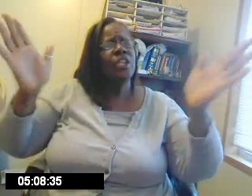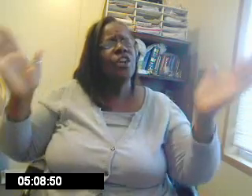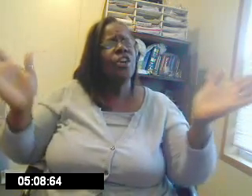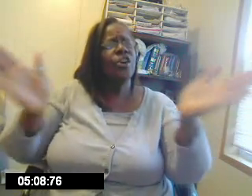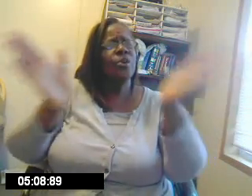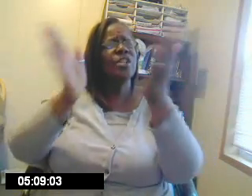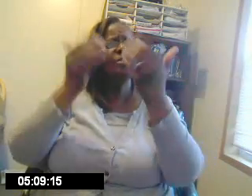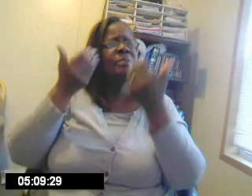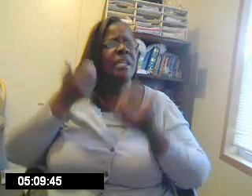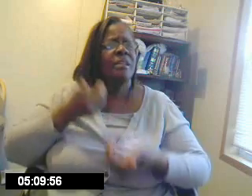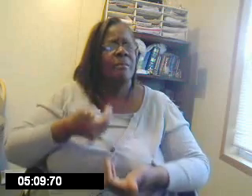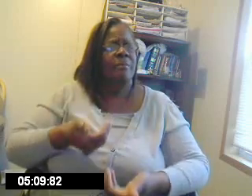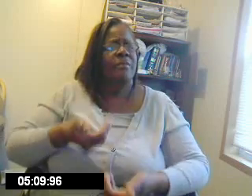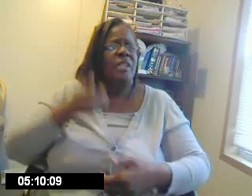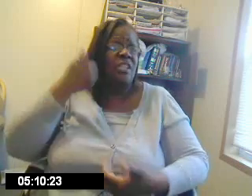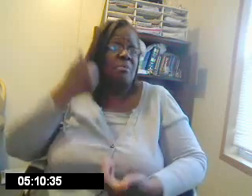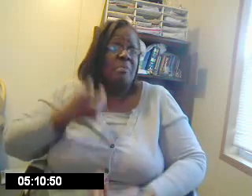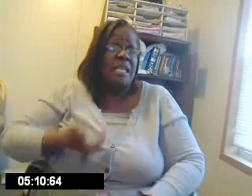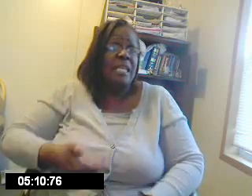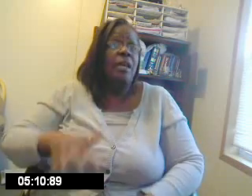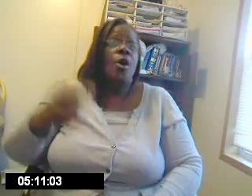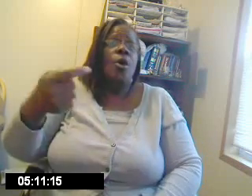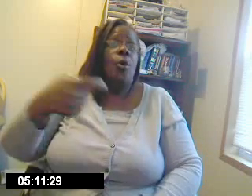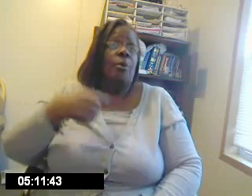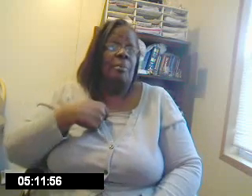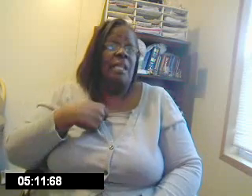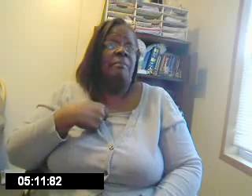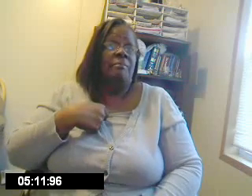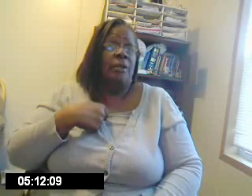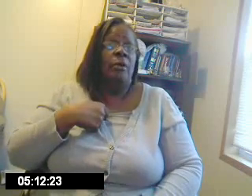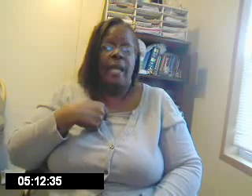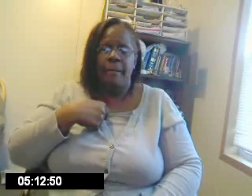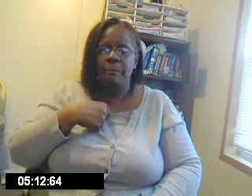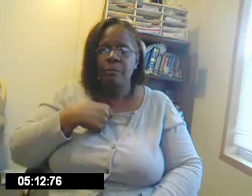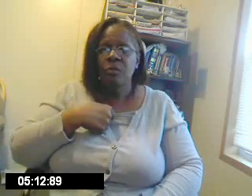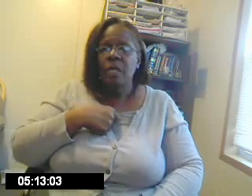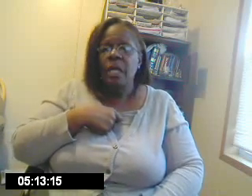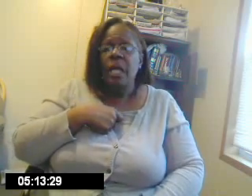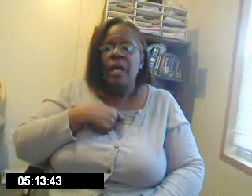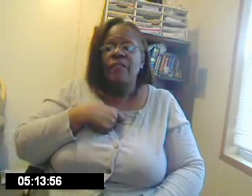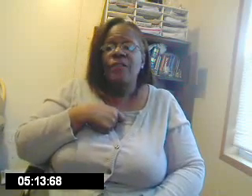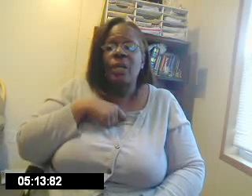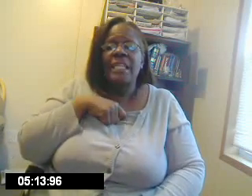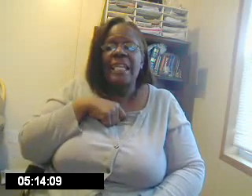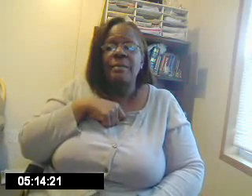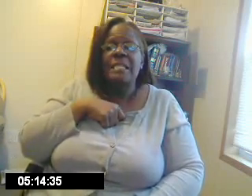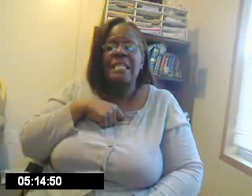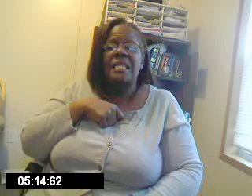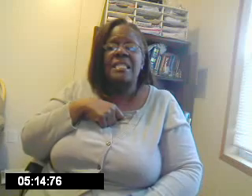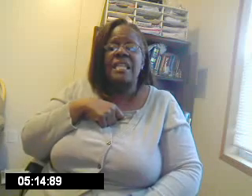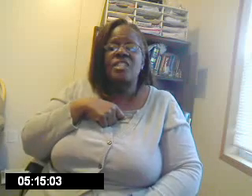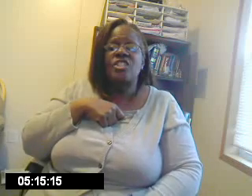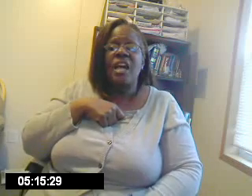encourage me. Either me or me. Okay. For letting me see the sunshine.